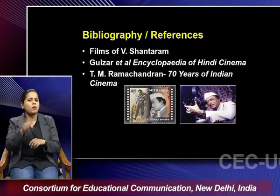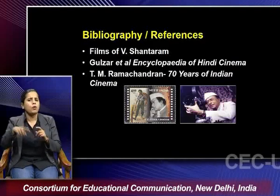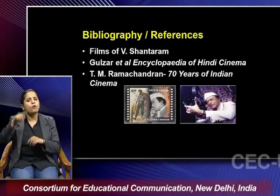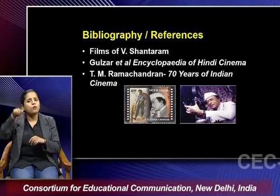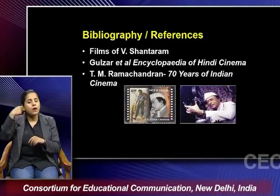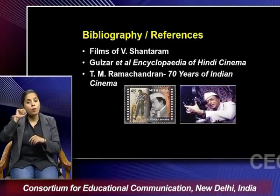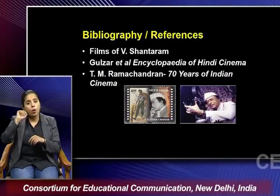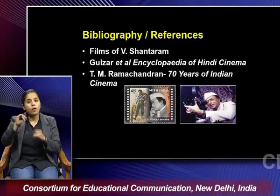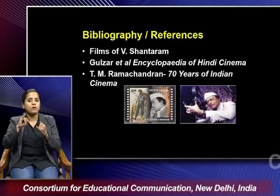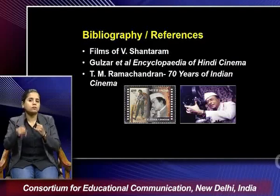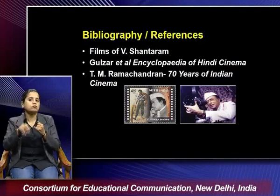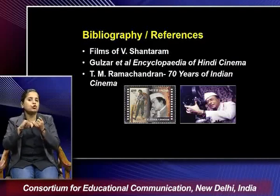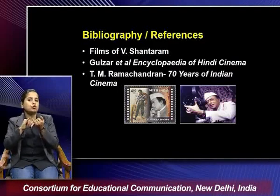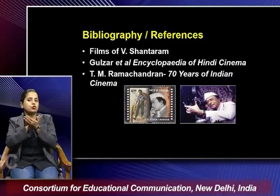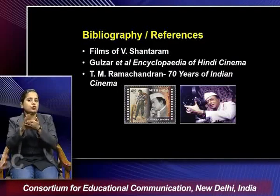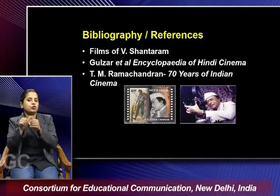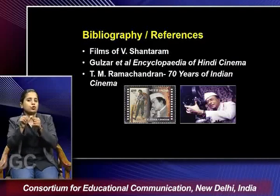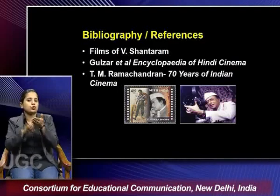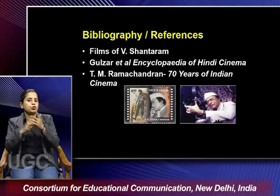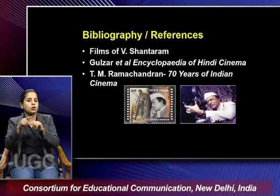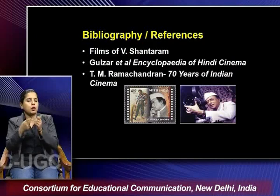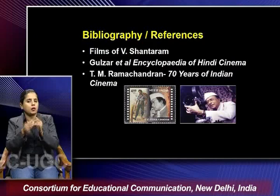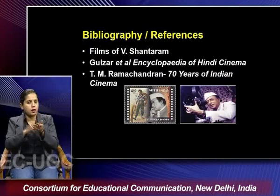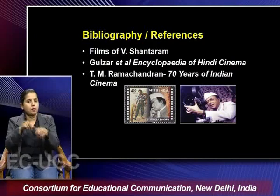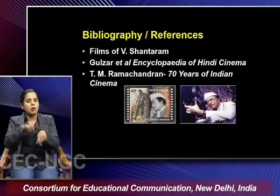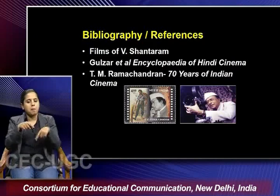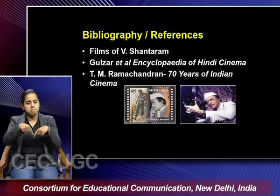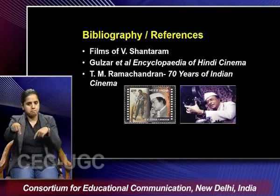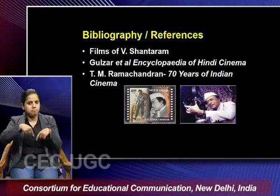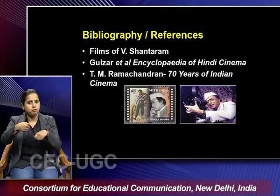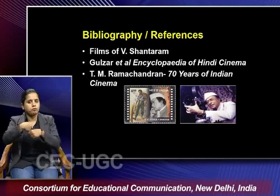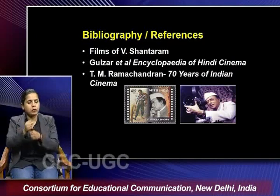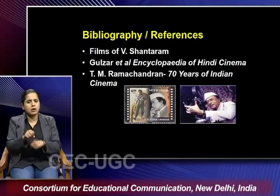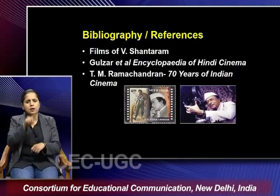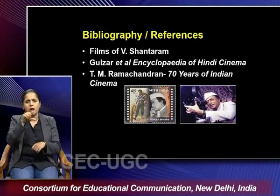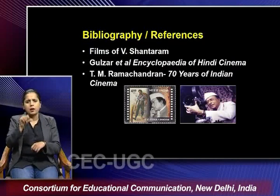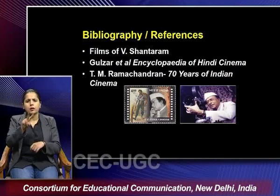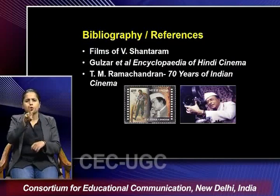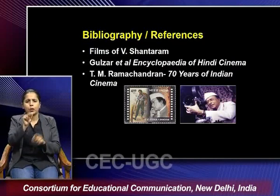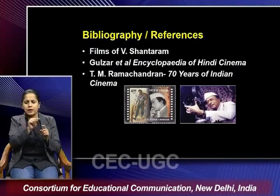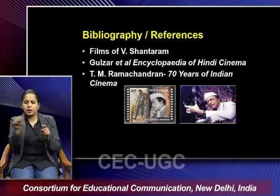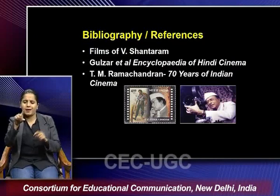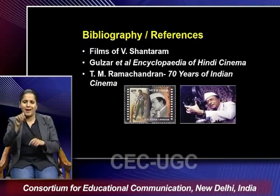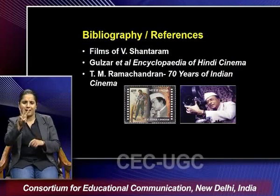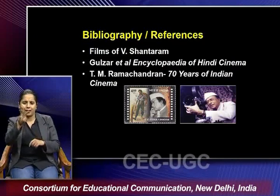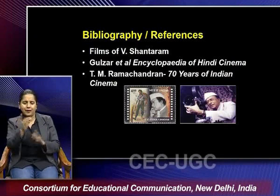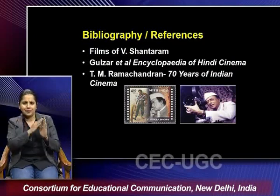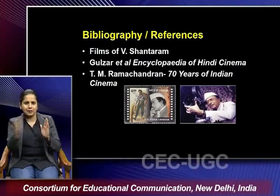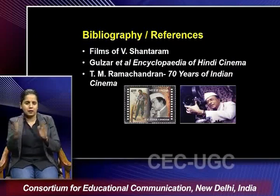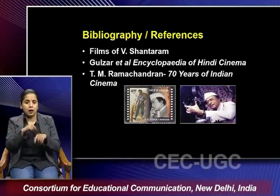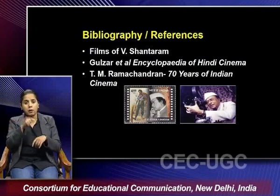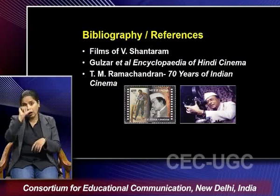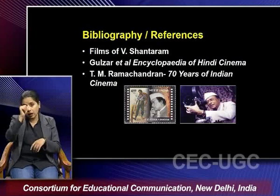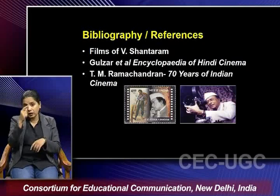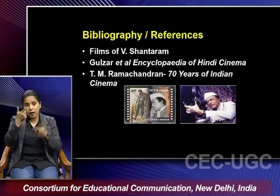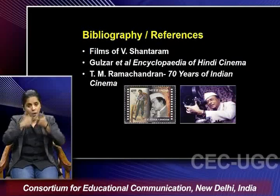Vishantaram which have been made in over a period of time beginning from 1920s 30s and not only in Hindi